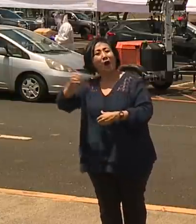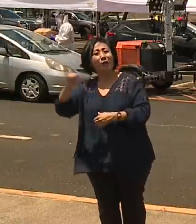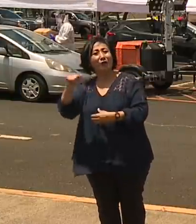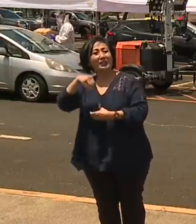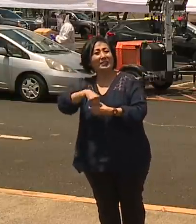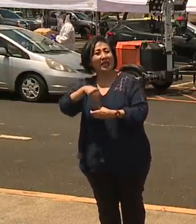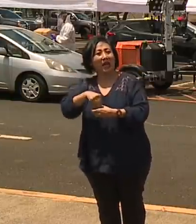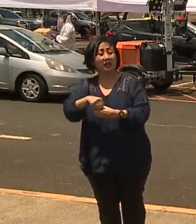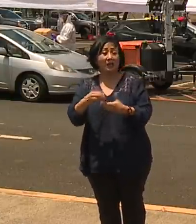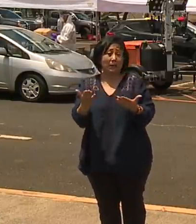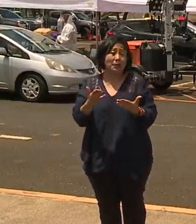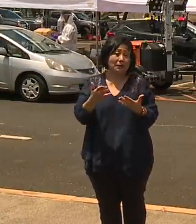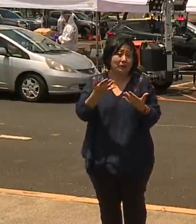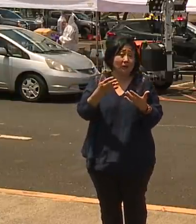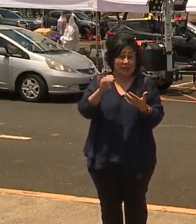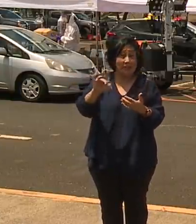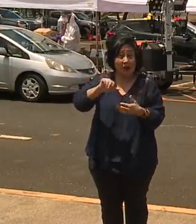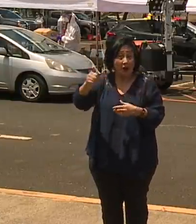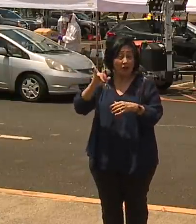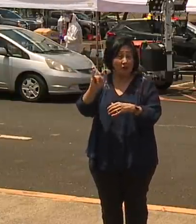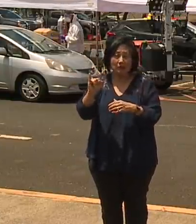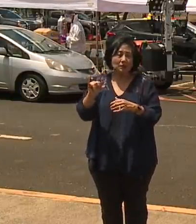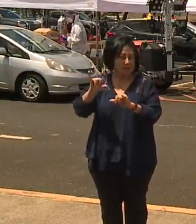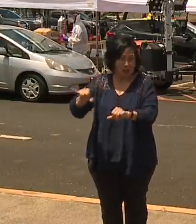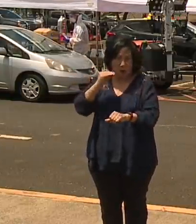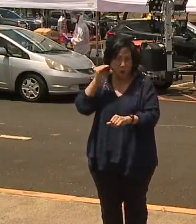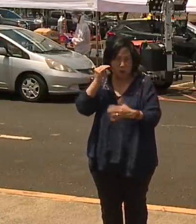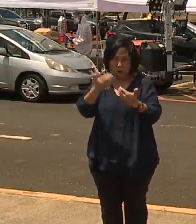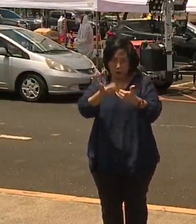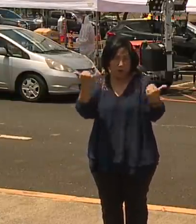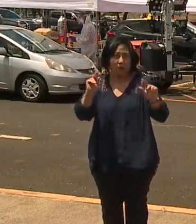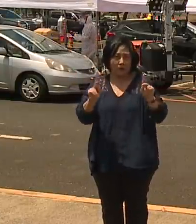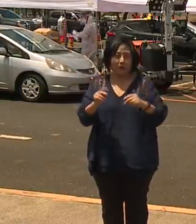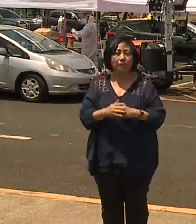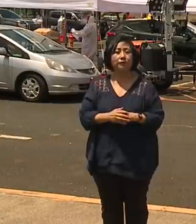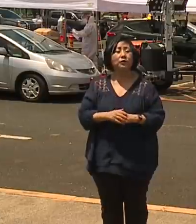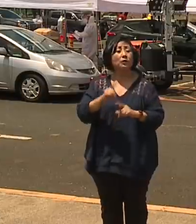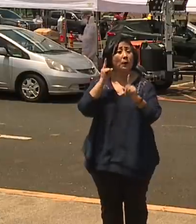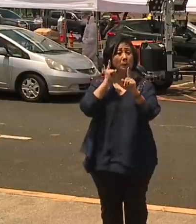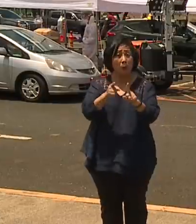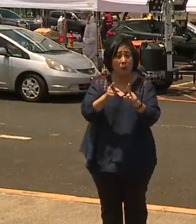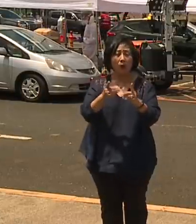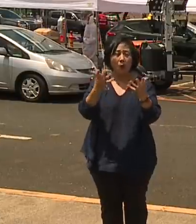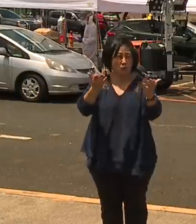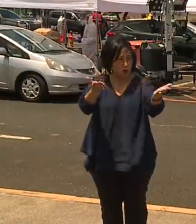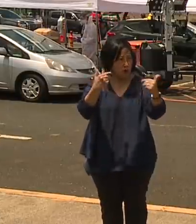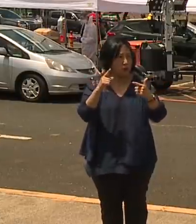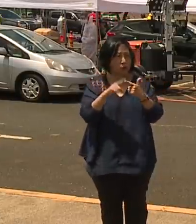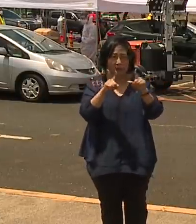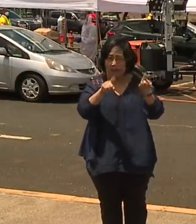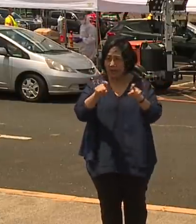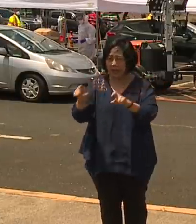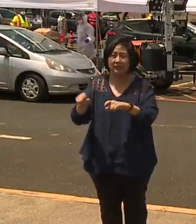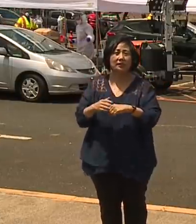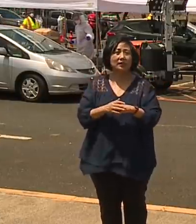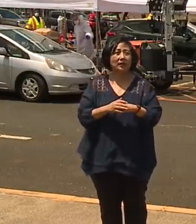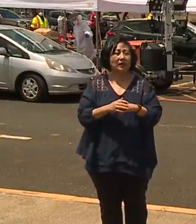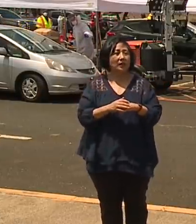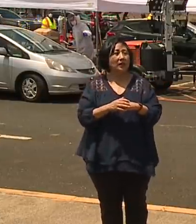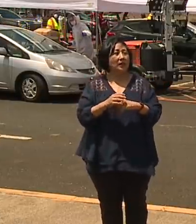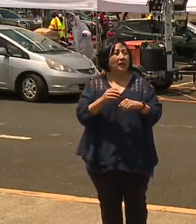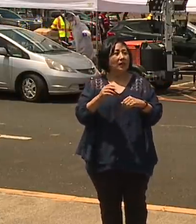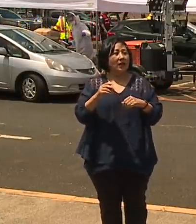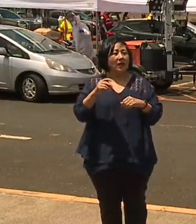probably should stay home and stay away from other people. So at the end of the day, we want you to come. It'll give us better visibility